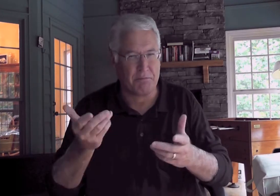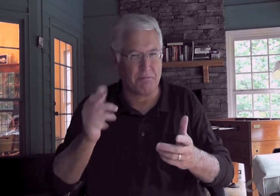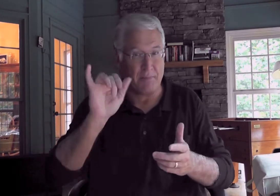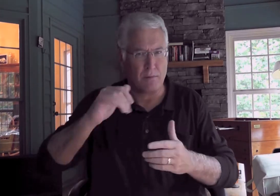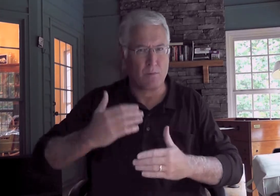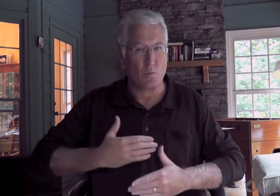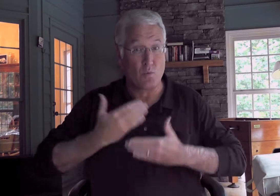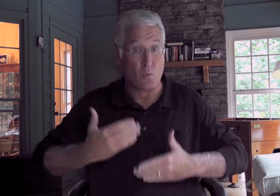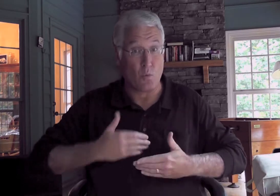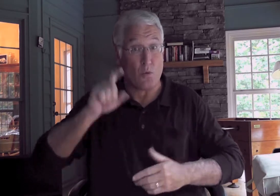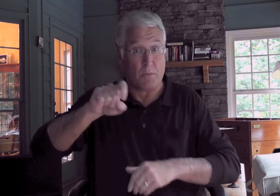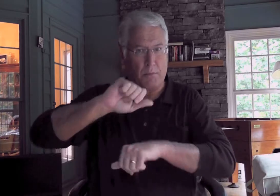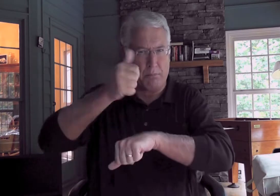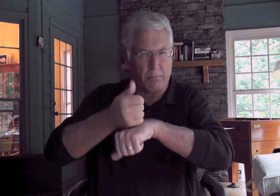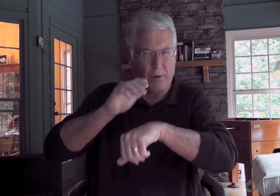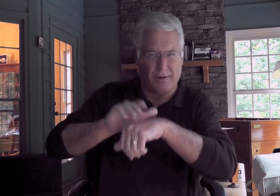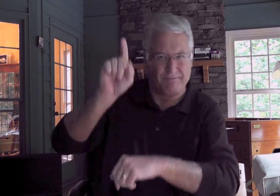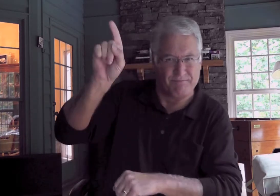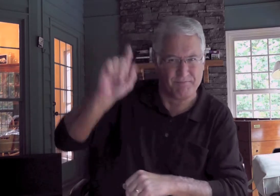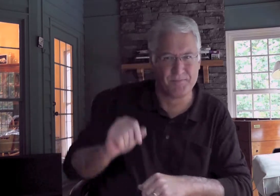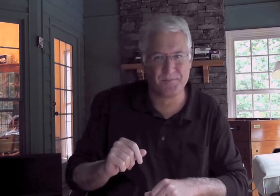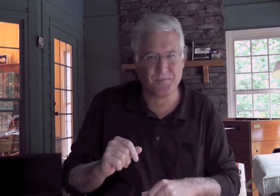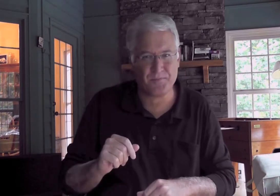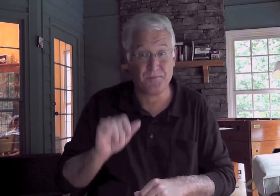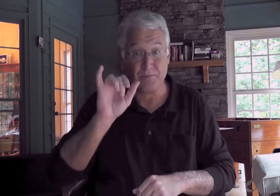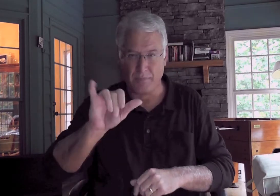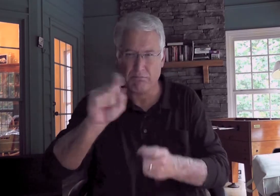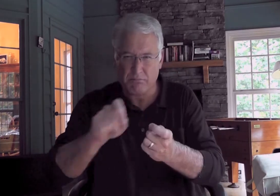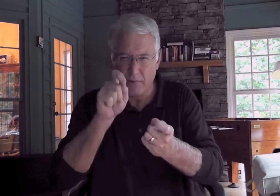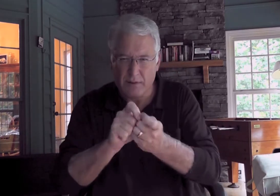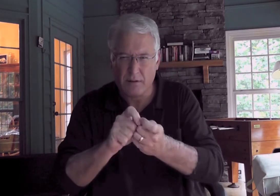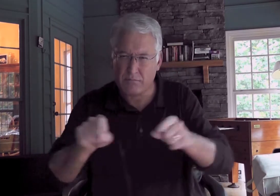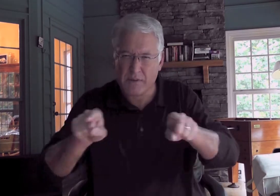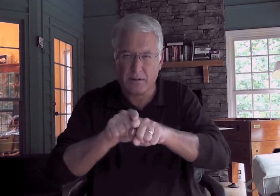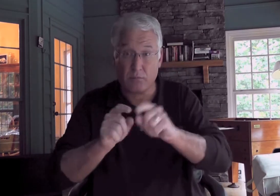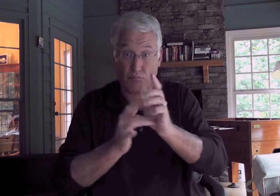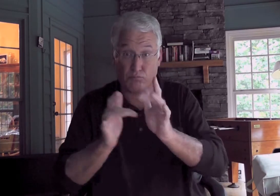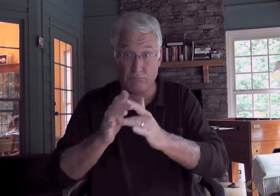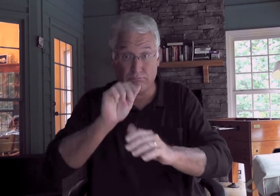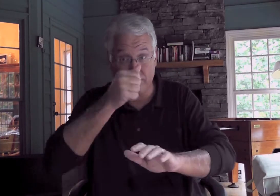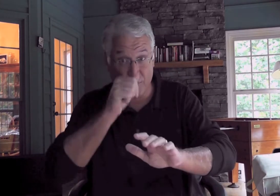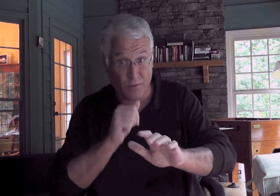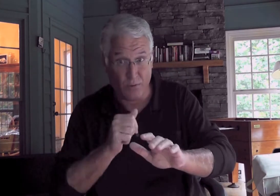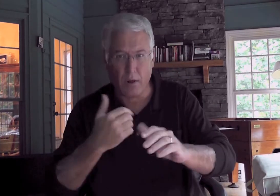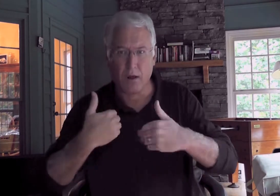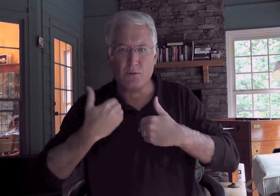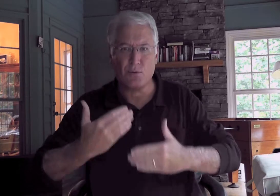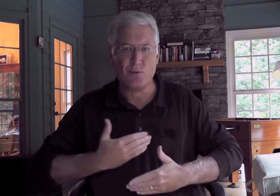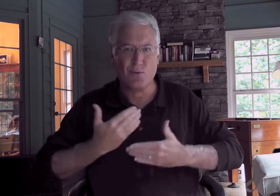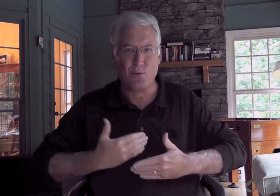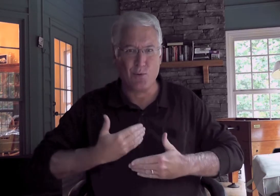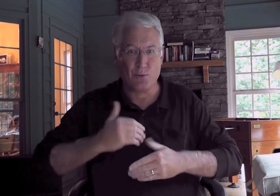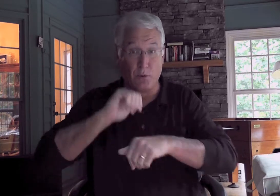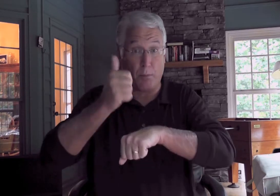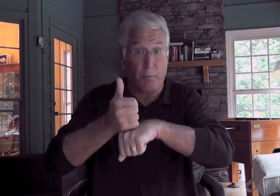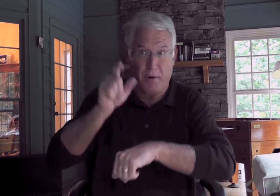that we will have in heaven and no problems. And the joy set before us. The thing in midst of suffering that we're having